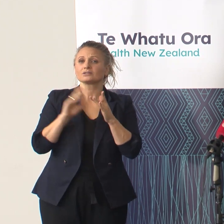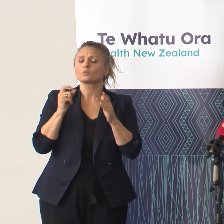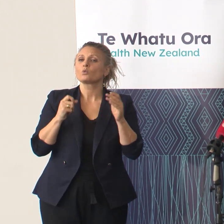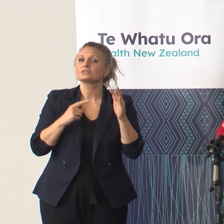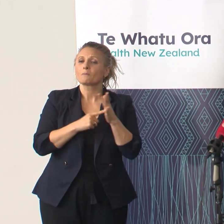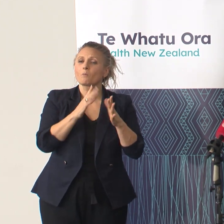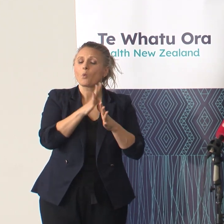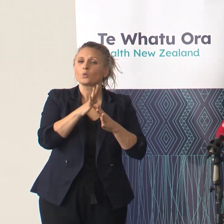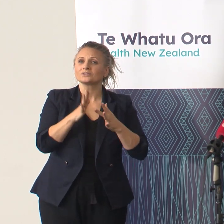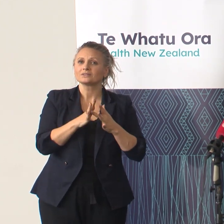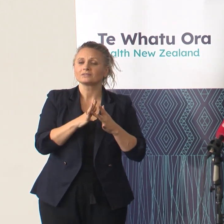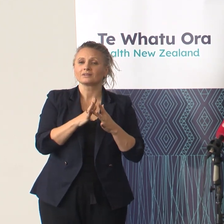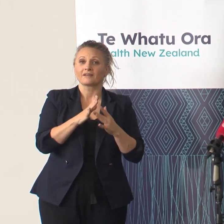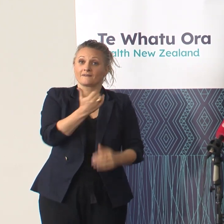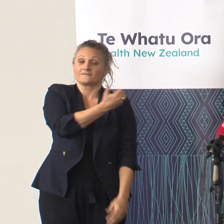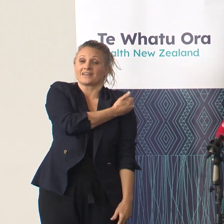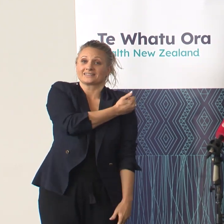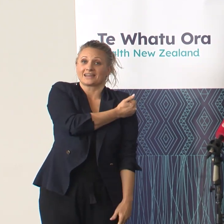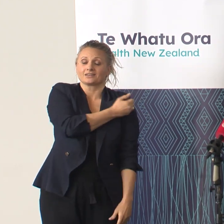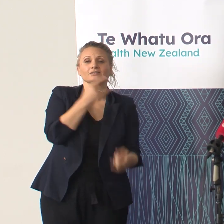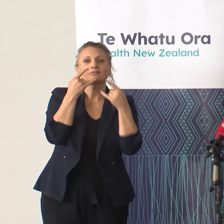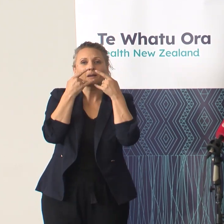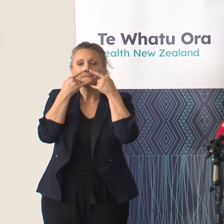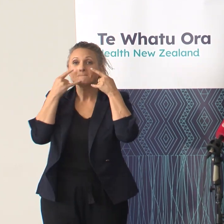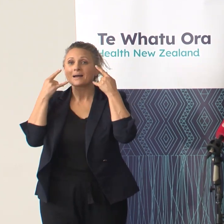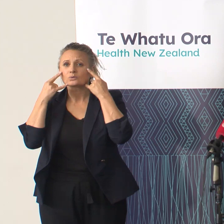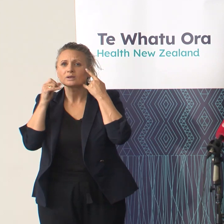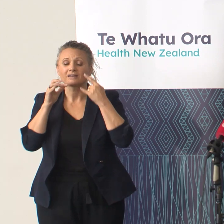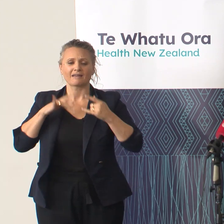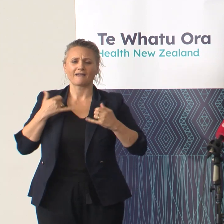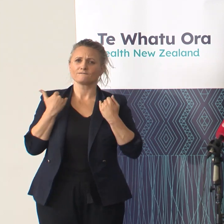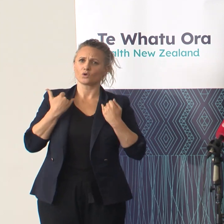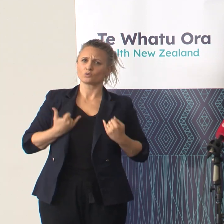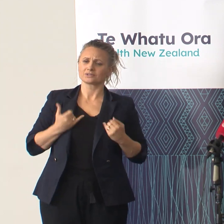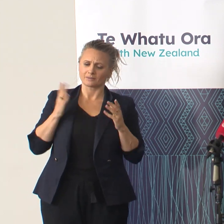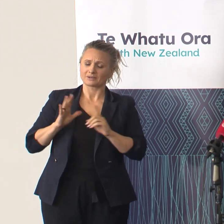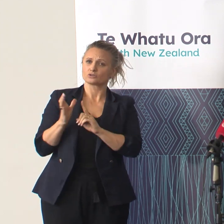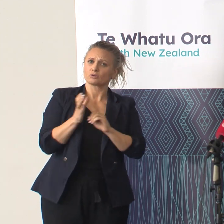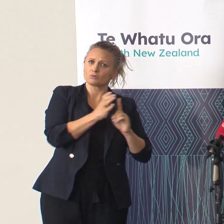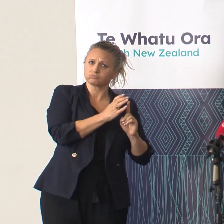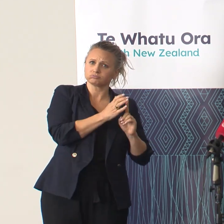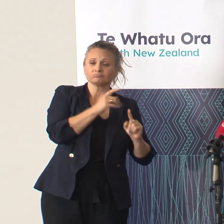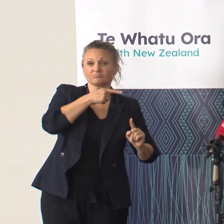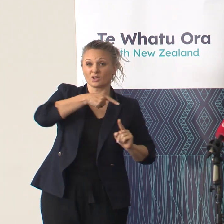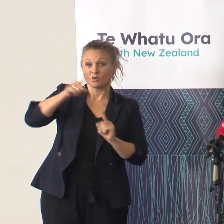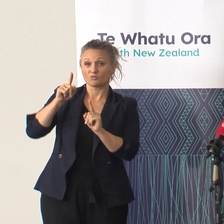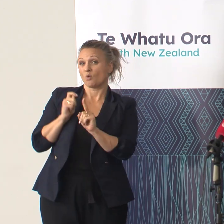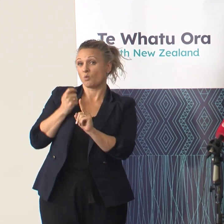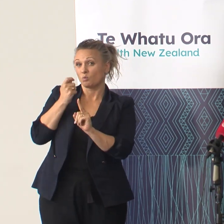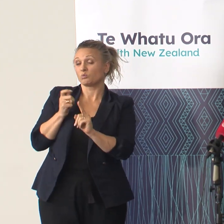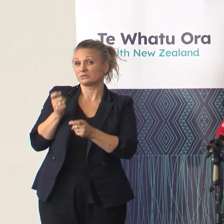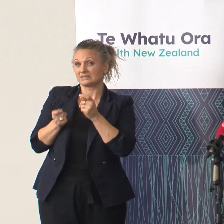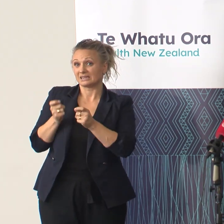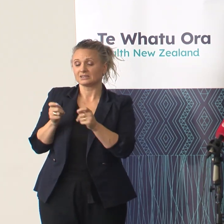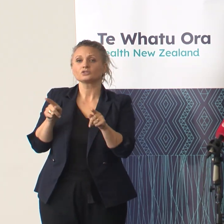Vaccination, mask wearing, isolating when unwell, testing, and self-reporting results.